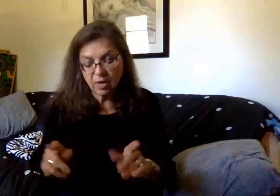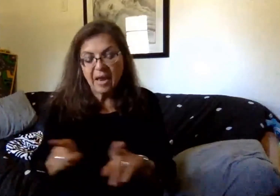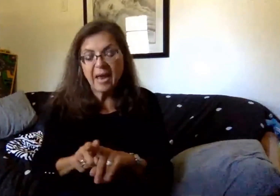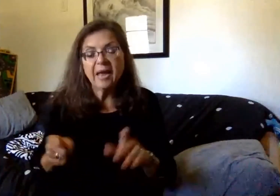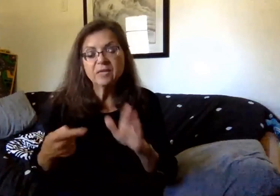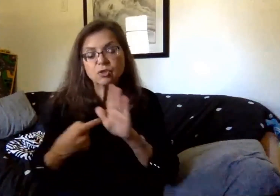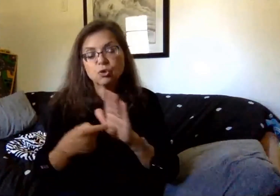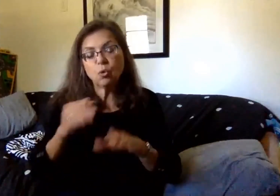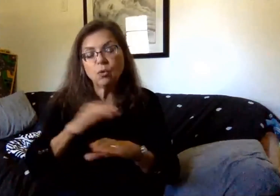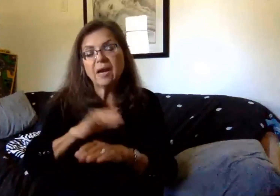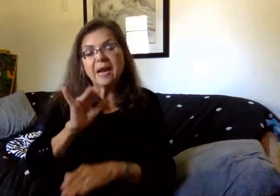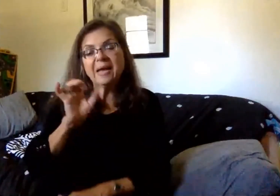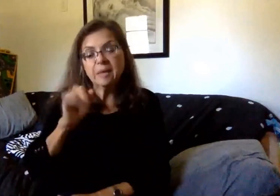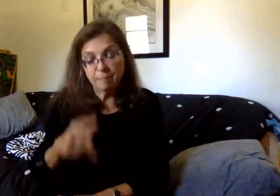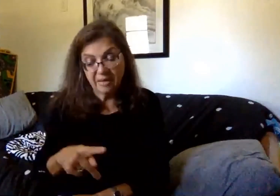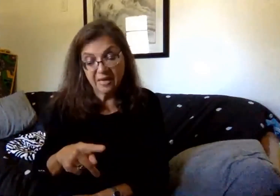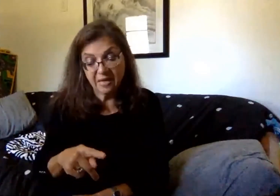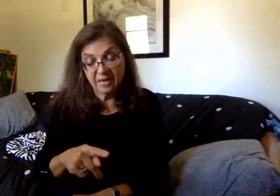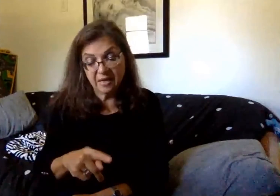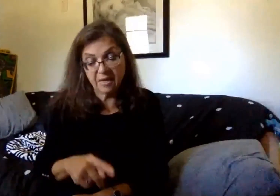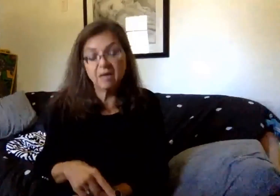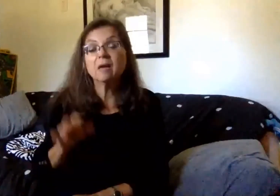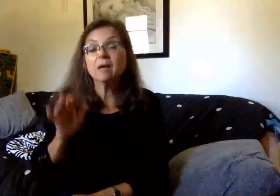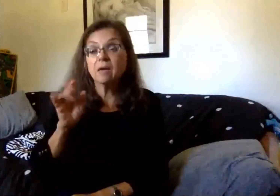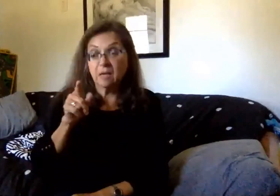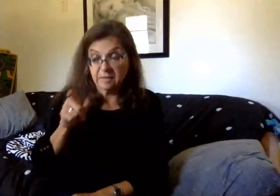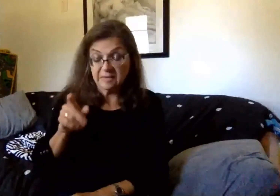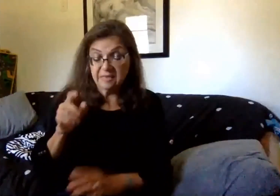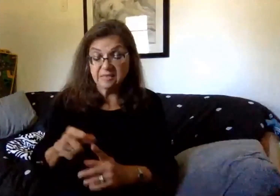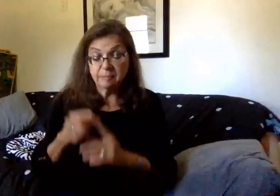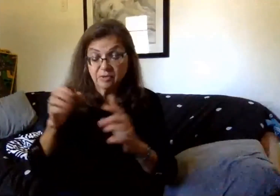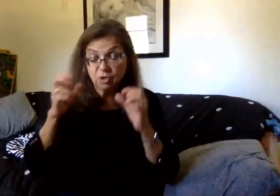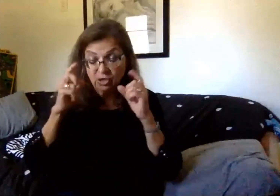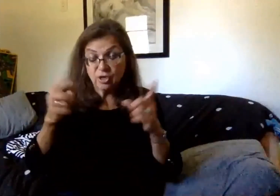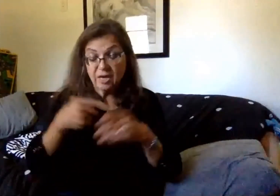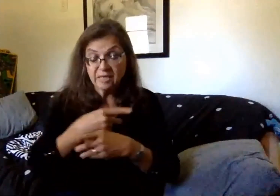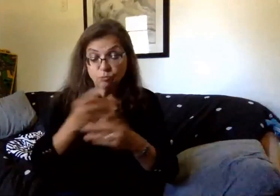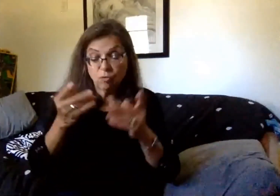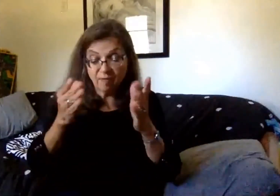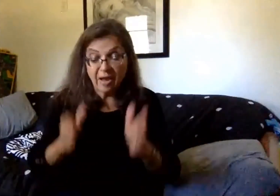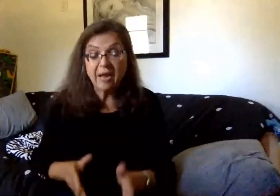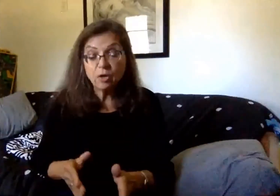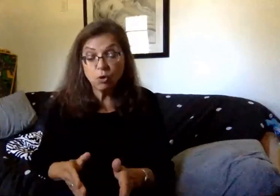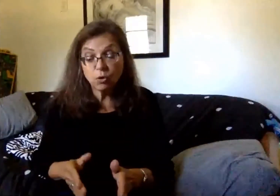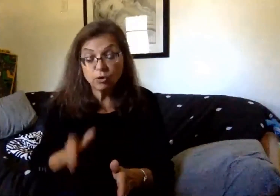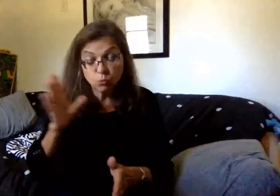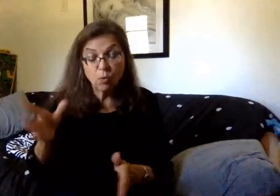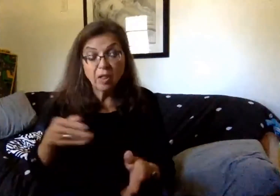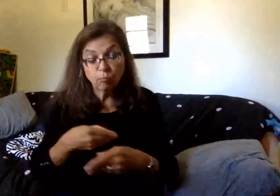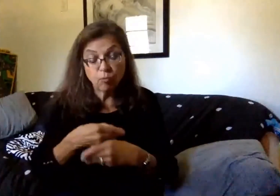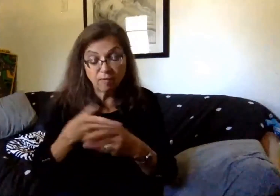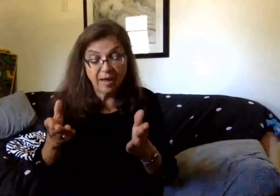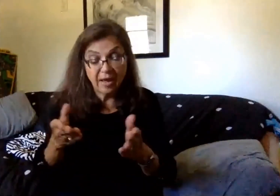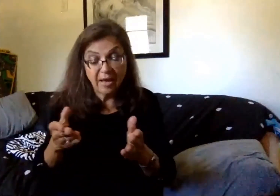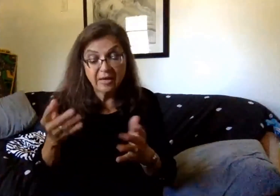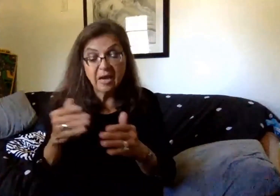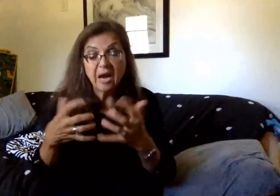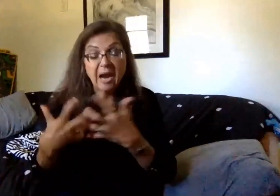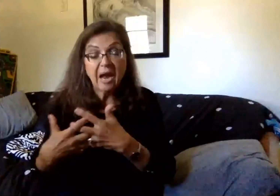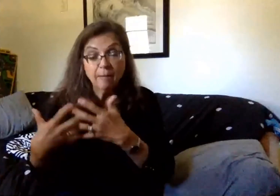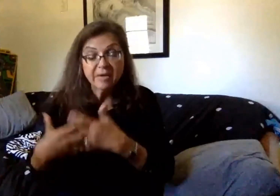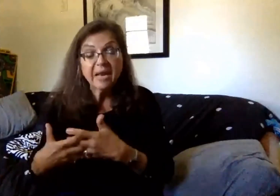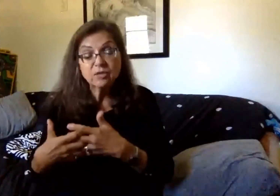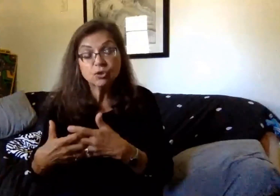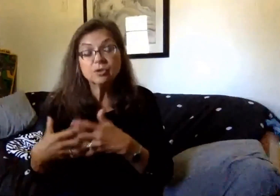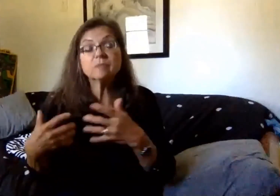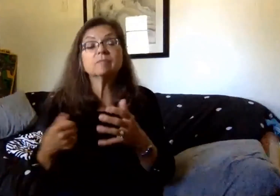IEP. The special education providers will ensure that students are provided accommodations, especially design instruction, in both settings as